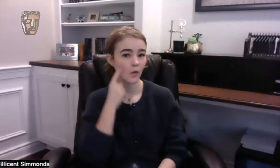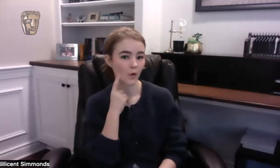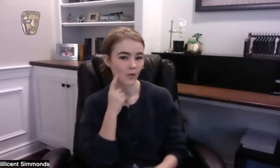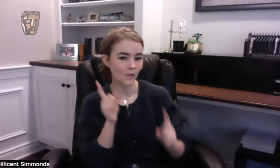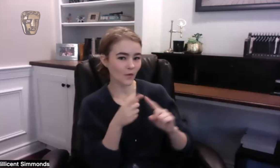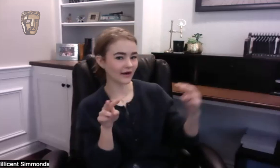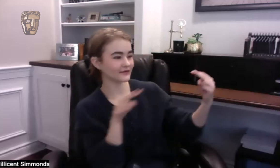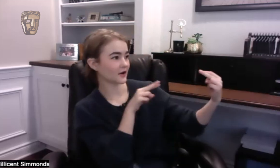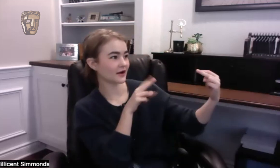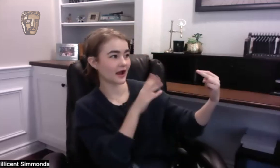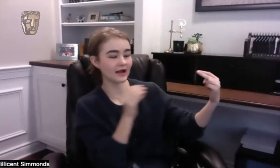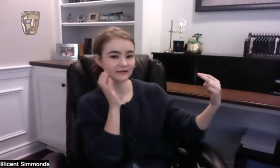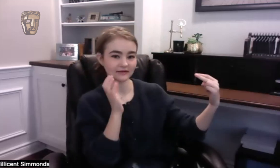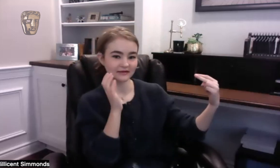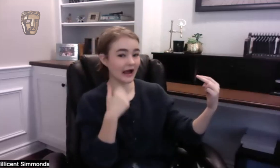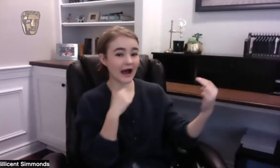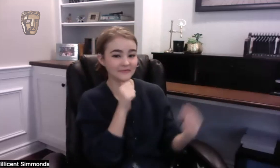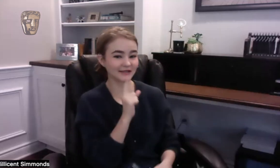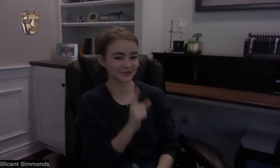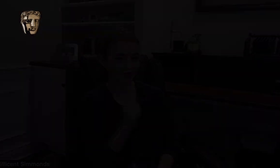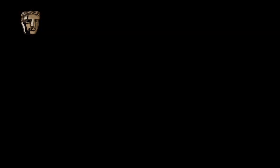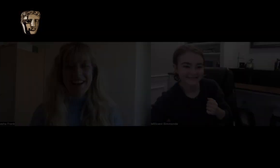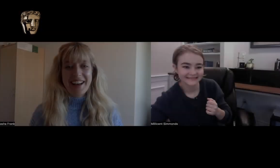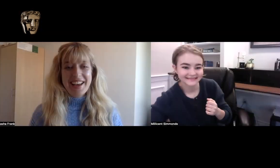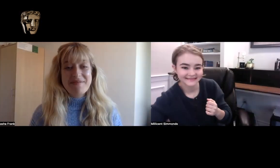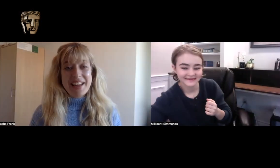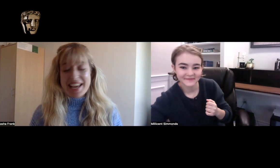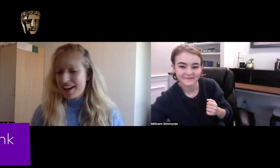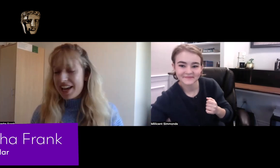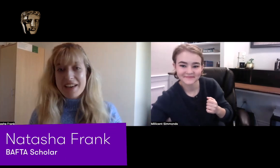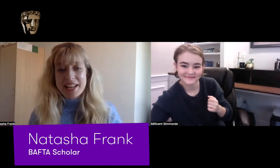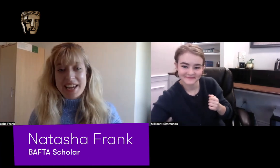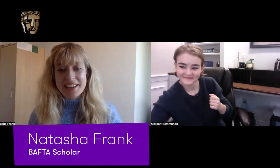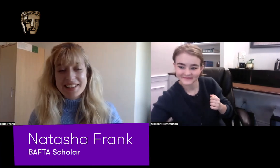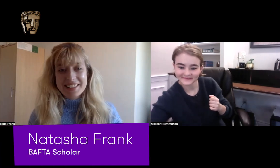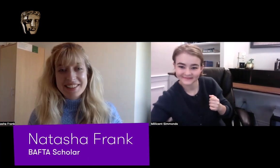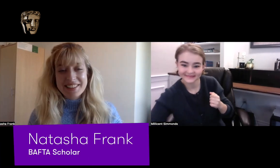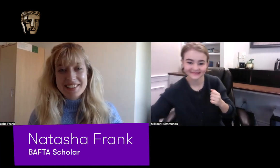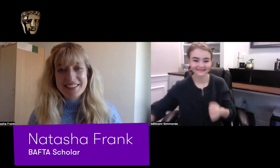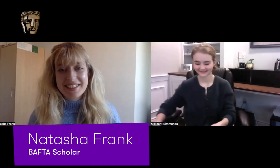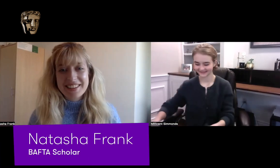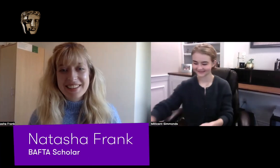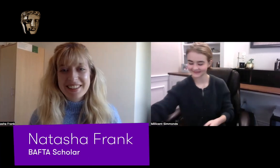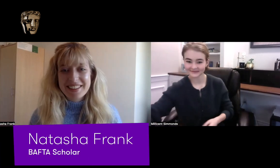a tear rolled down my cheek when I looked at Killian. Hi Millie, hi Emily. Hi, nice to meet you.